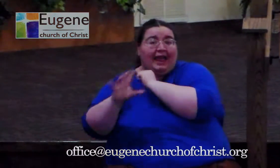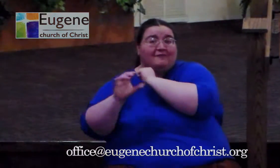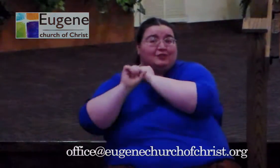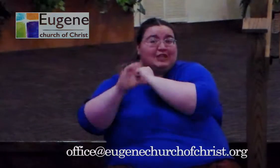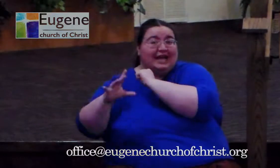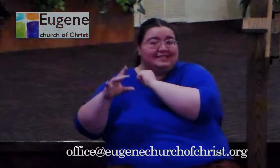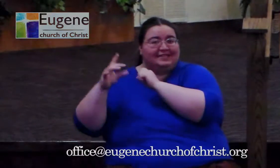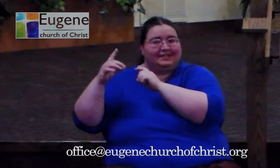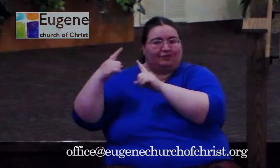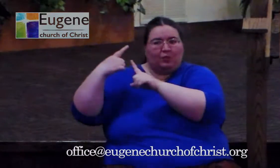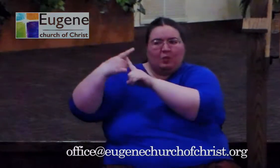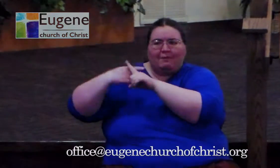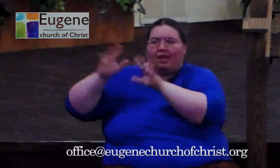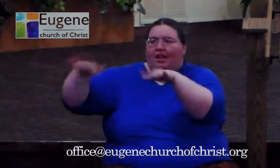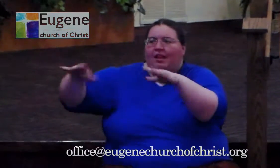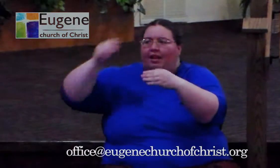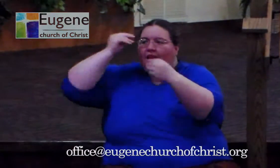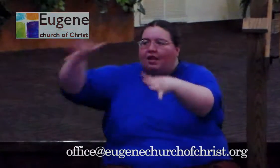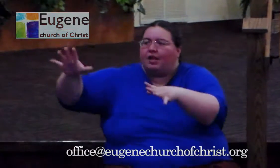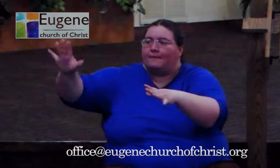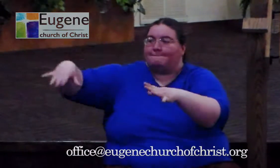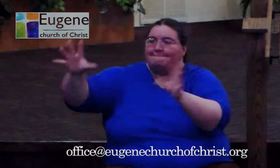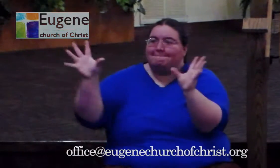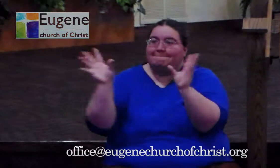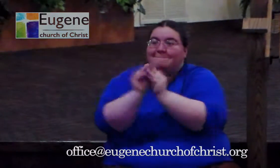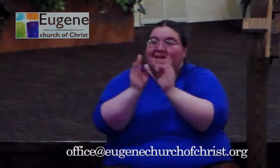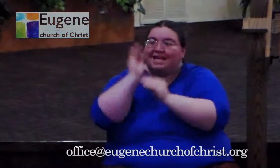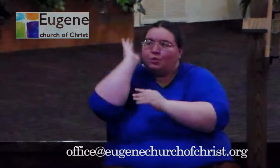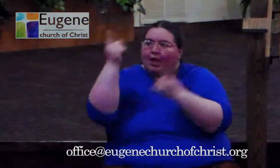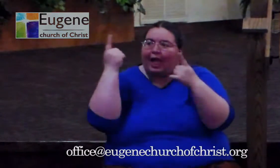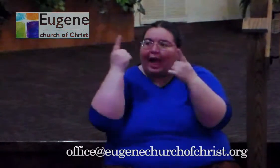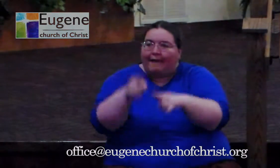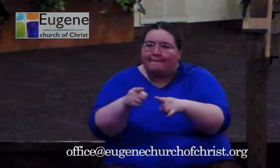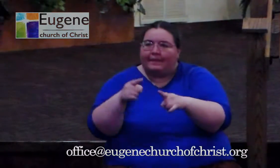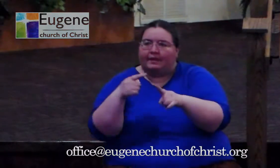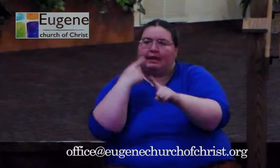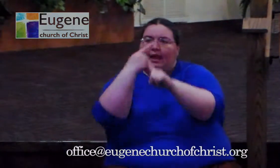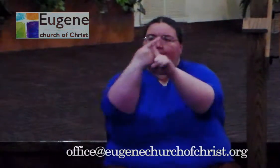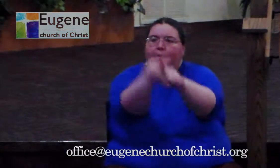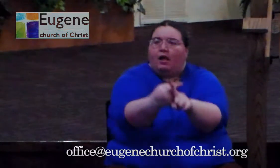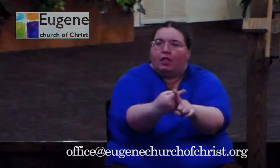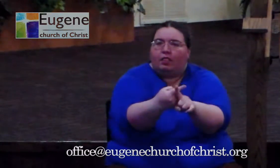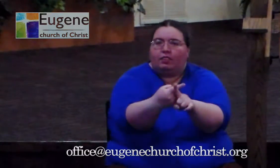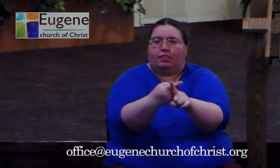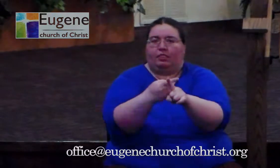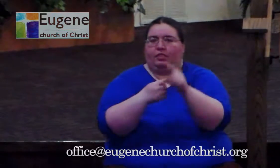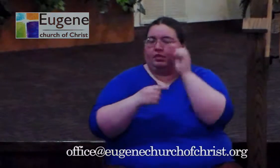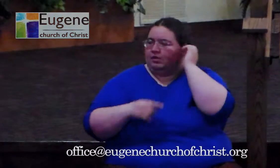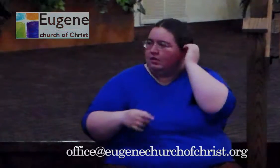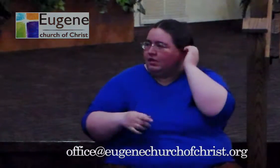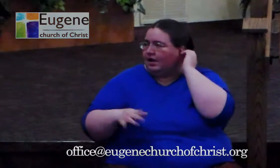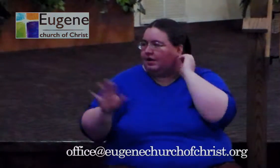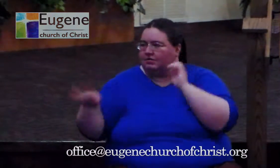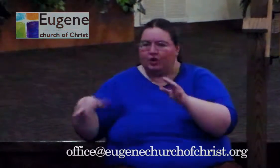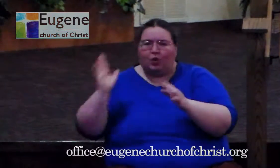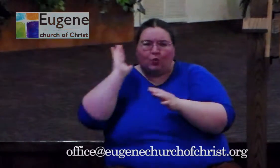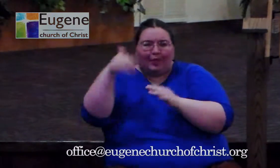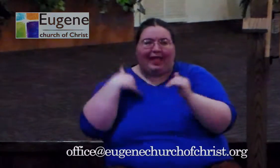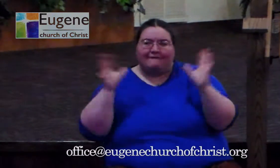synagogue was going to be happening at this time. And if you could come Monday through Thursday and there's going to be a potluck and all of those things. And